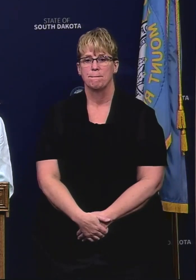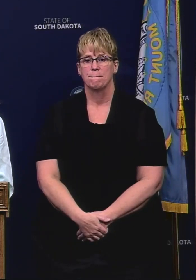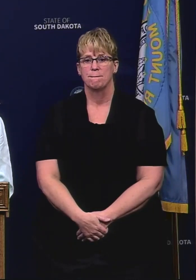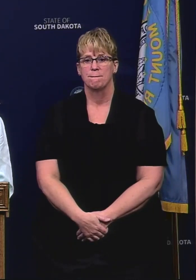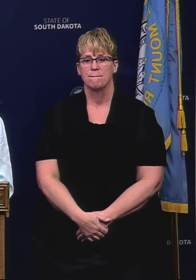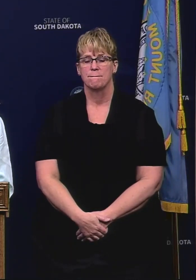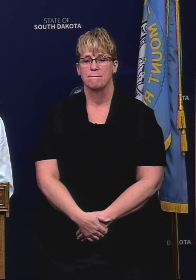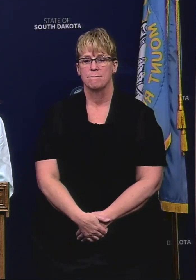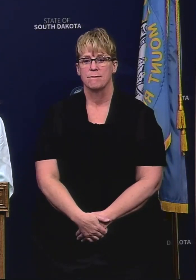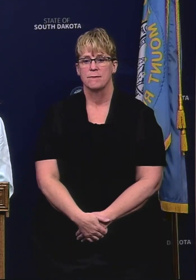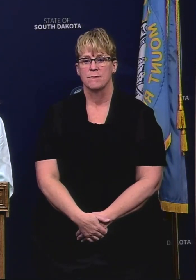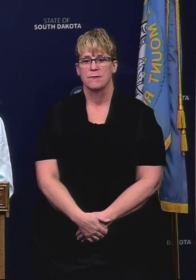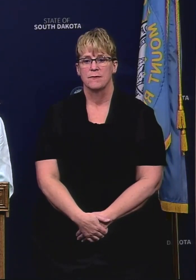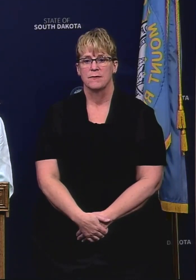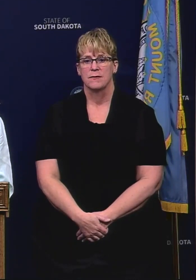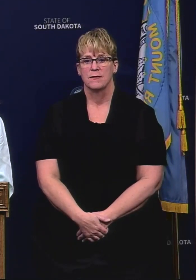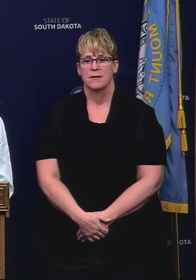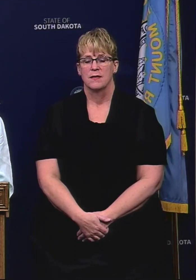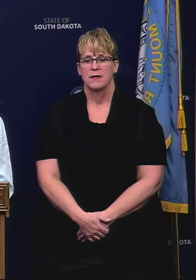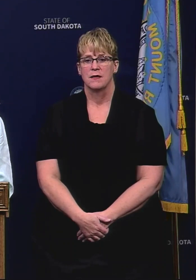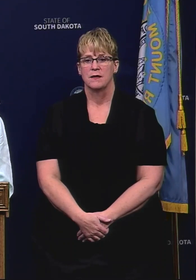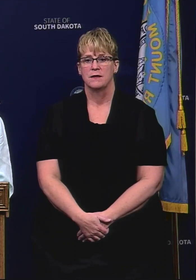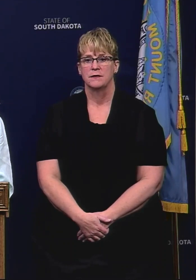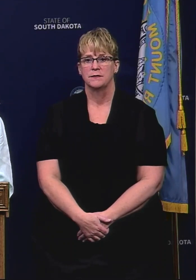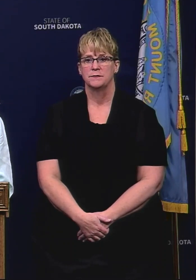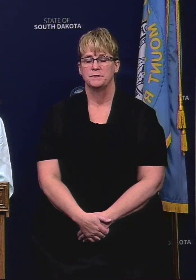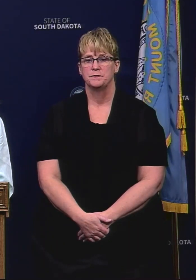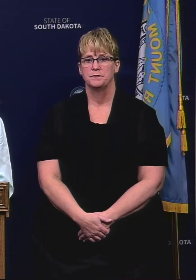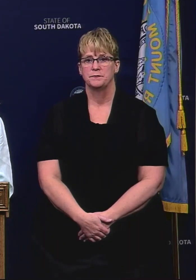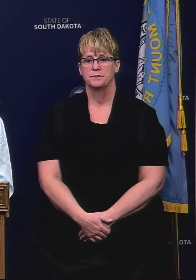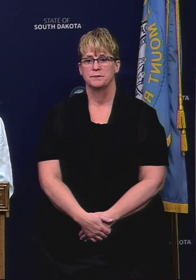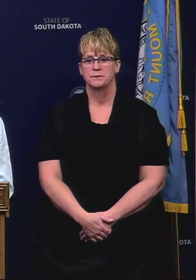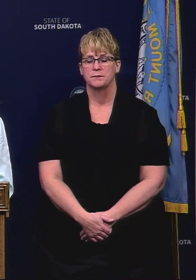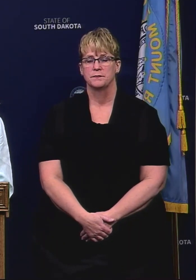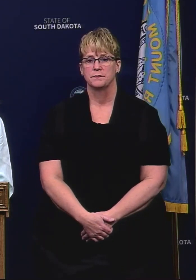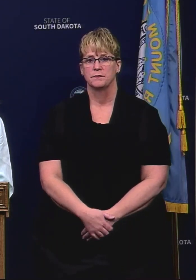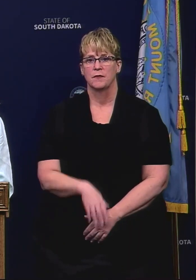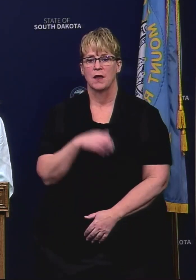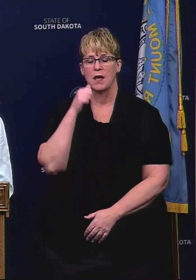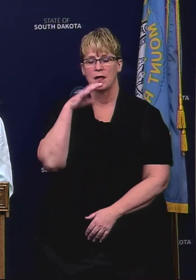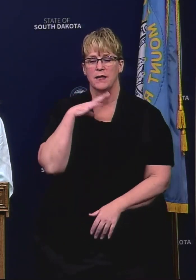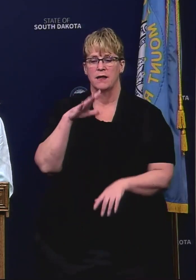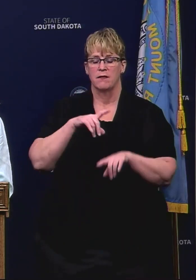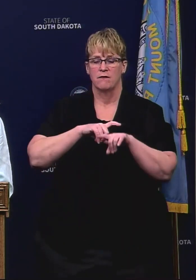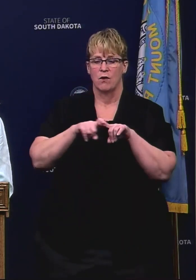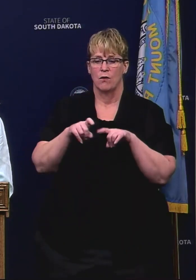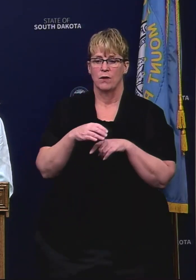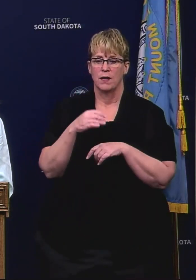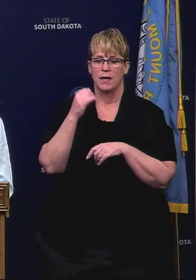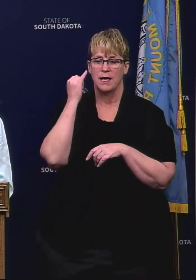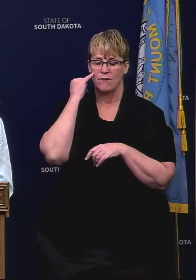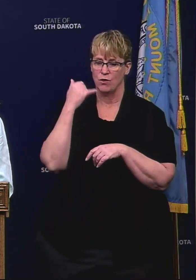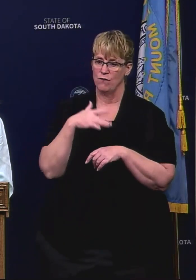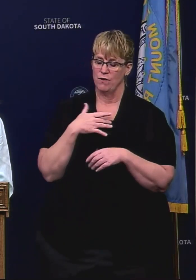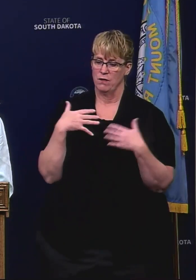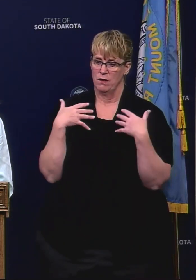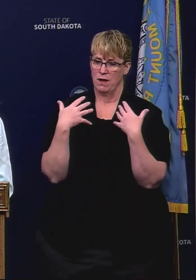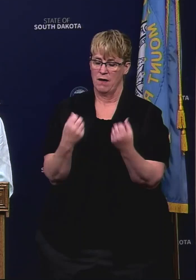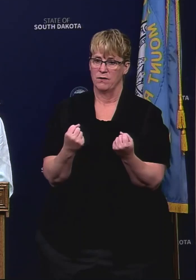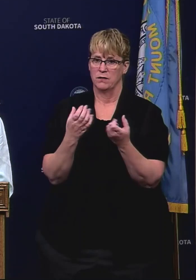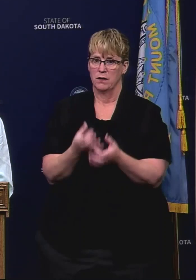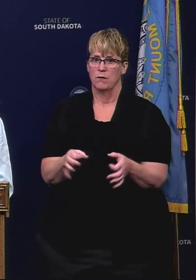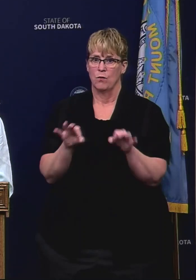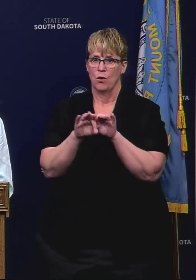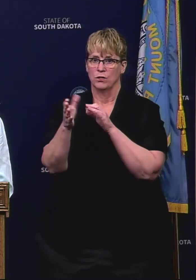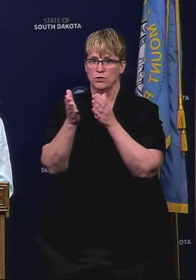Governor Noem this is Ariel one more time um so if you are confident that essential services